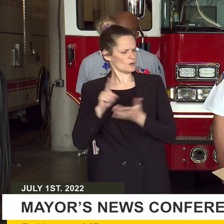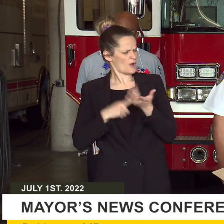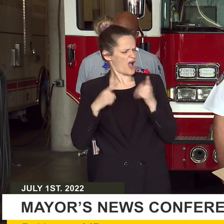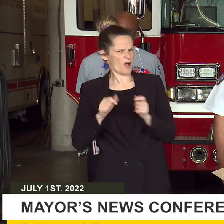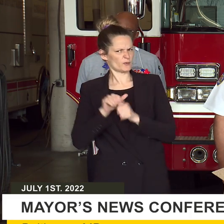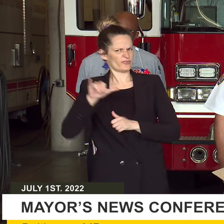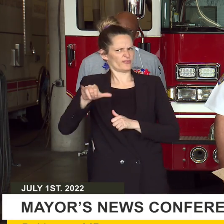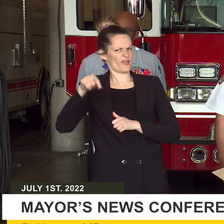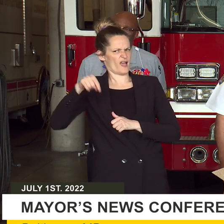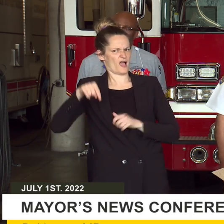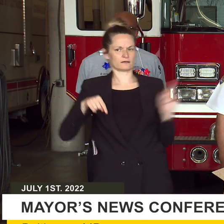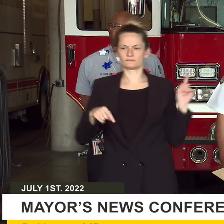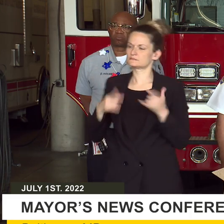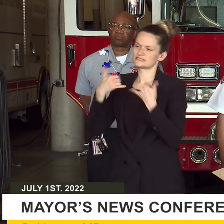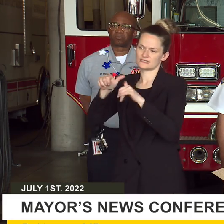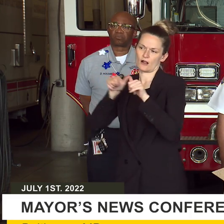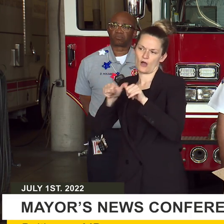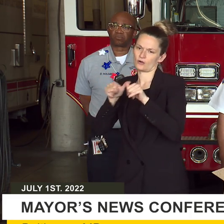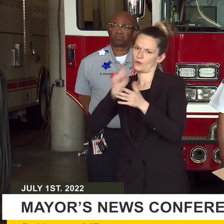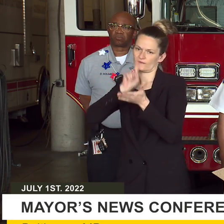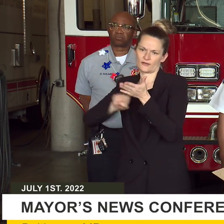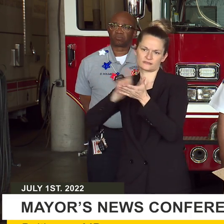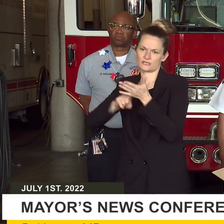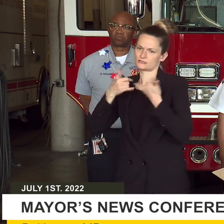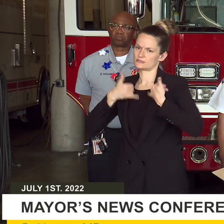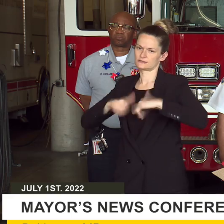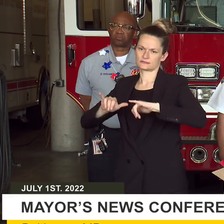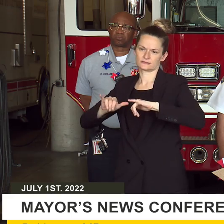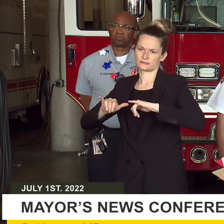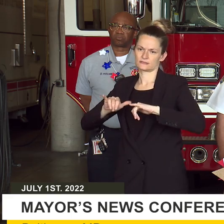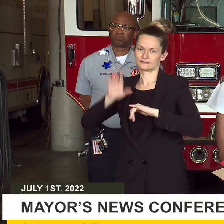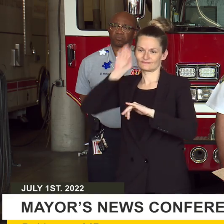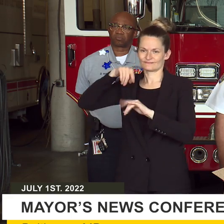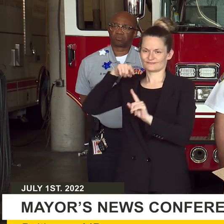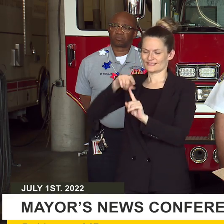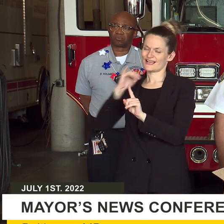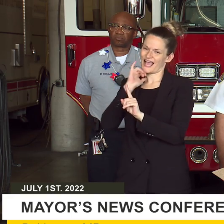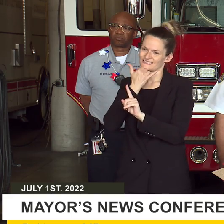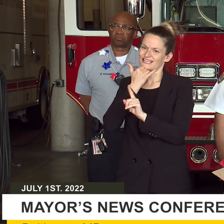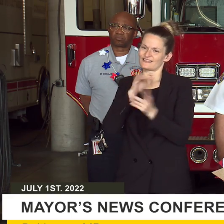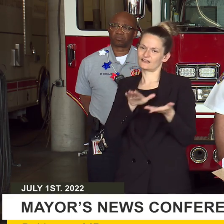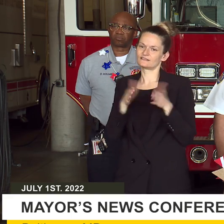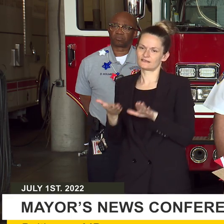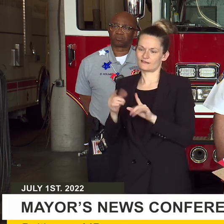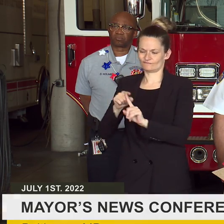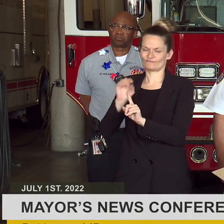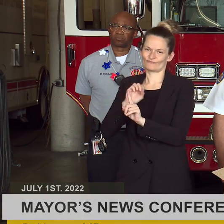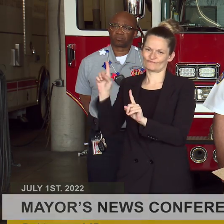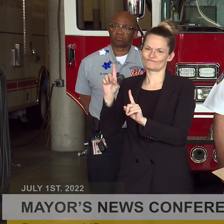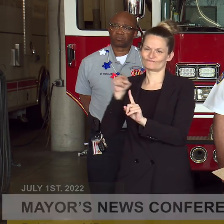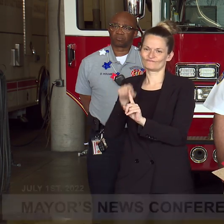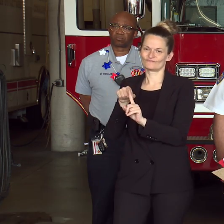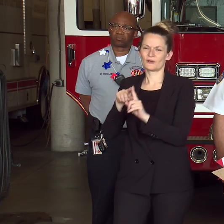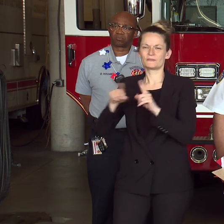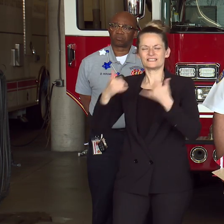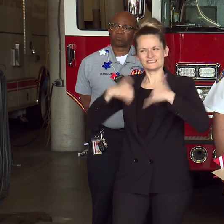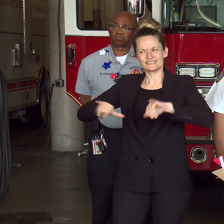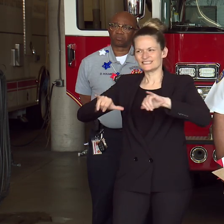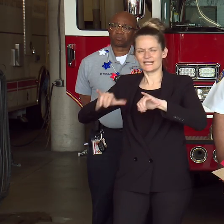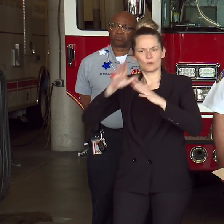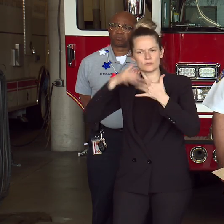ongoing investigation. We're conducting it. It's been ruled an accidental death, even though it's an overdose. It still continues to be an investigation